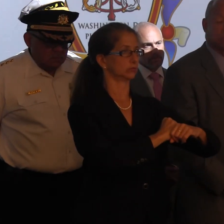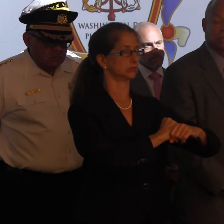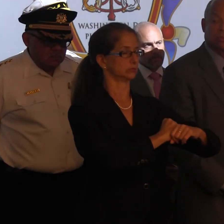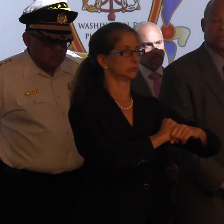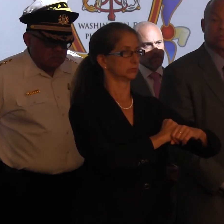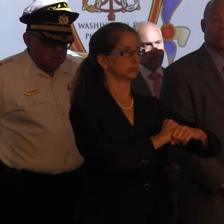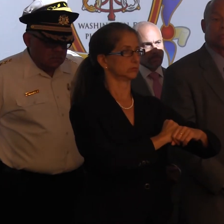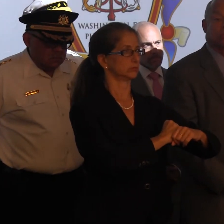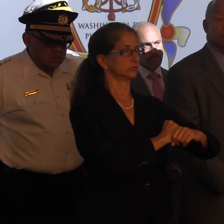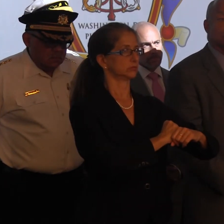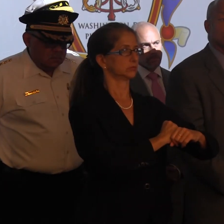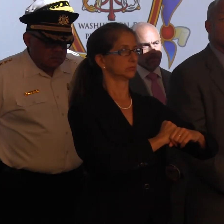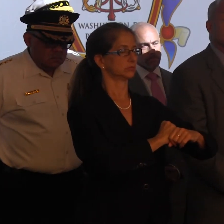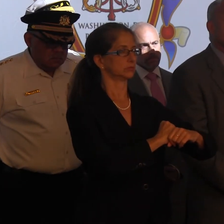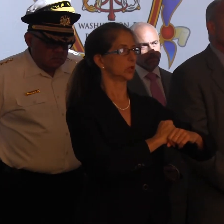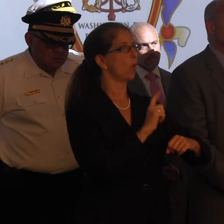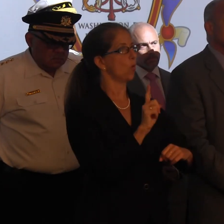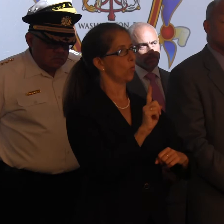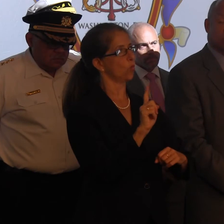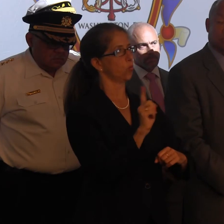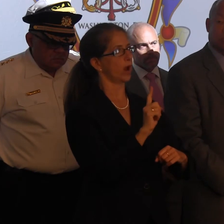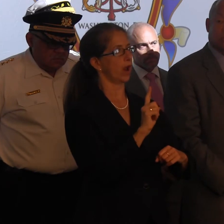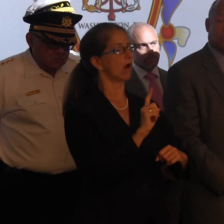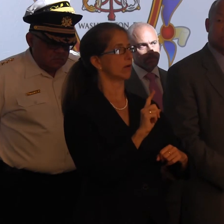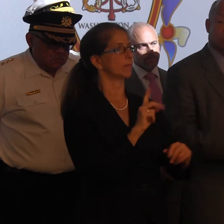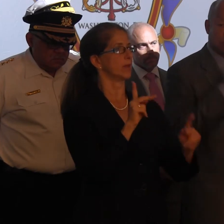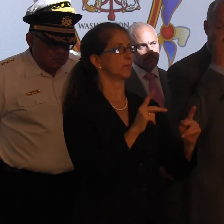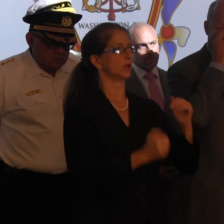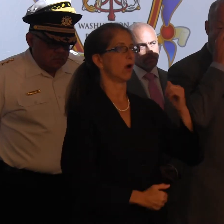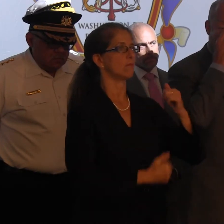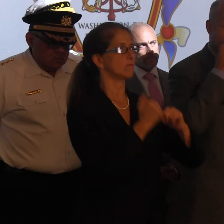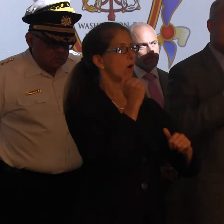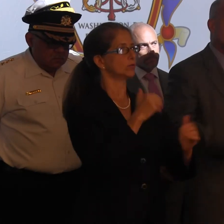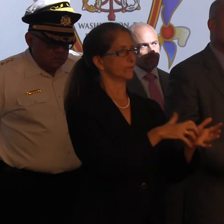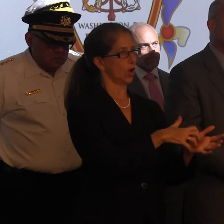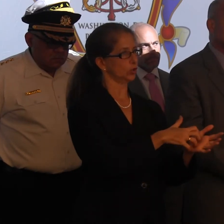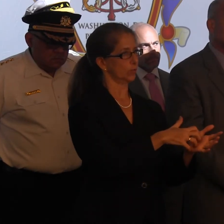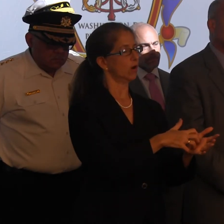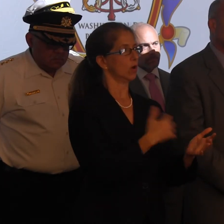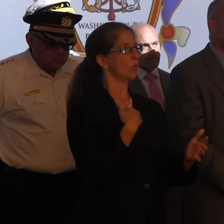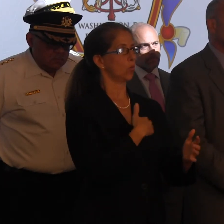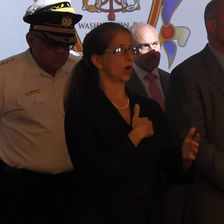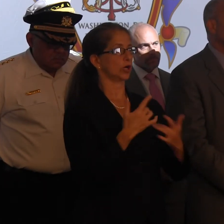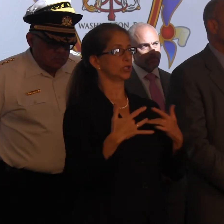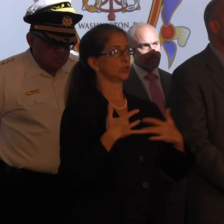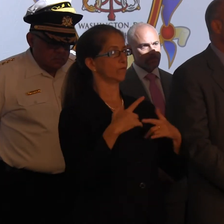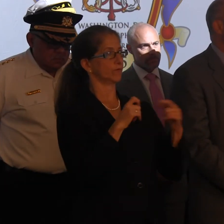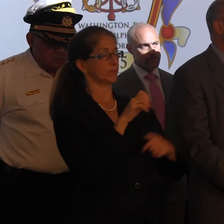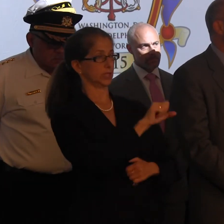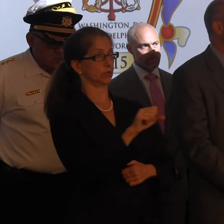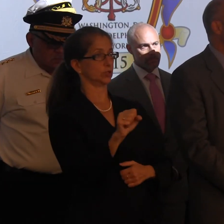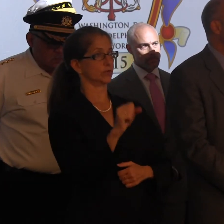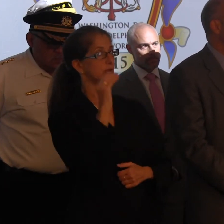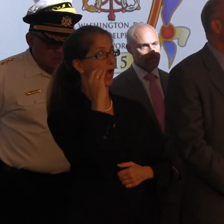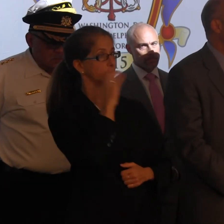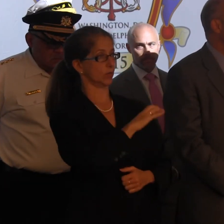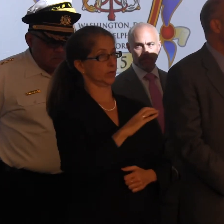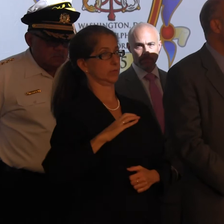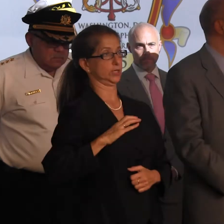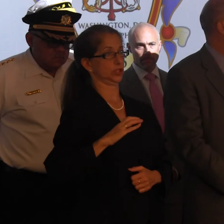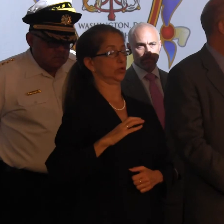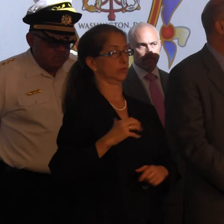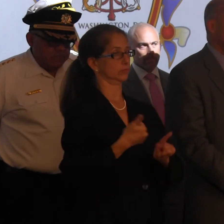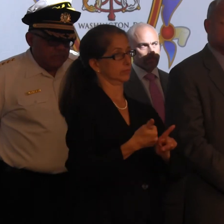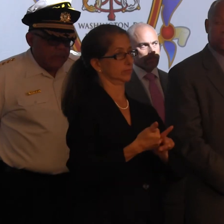our protectee is most vulnerable. And that's where we are concerned from a Secret Service standpoint. I know the commissioner has been,